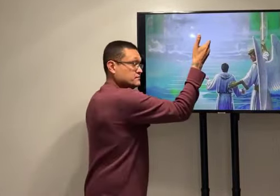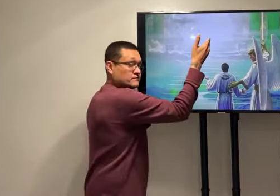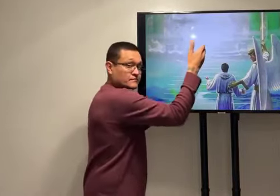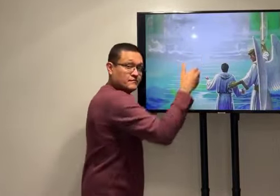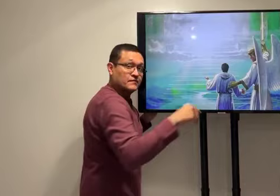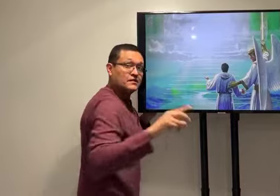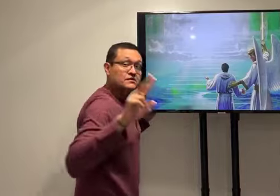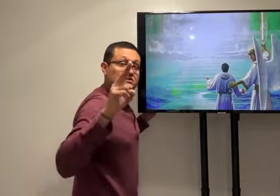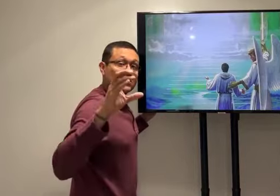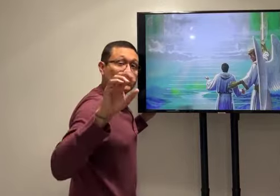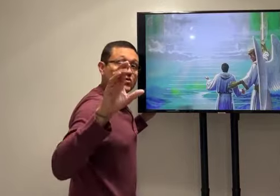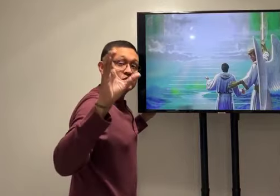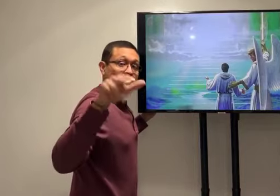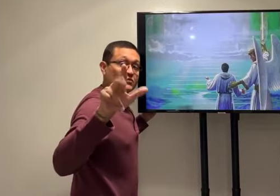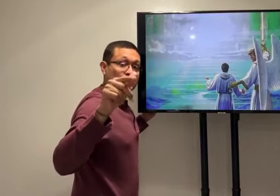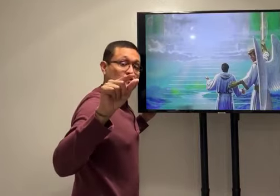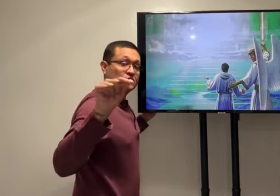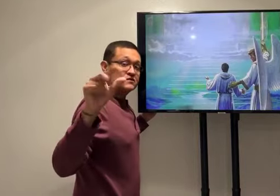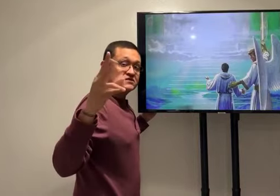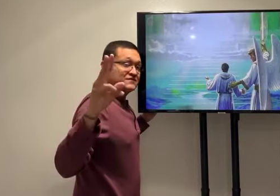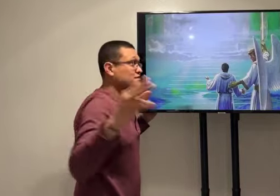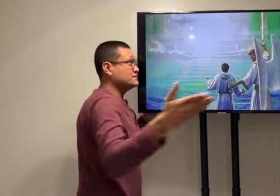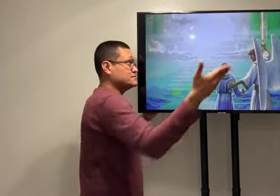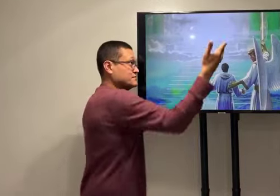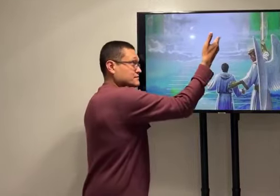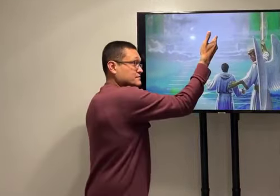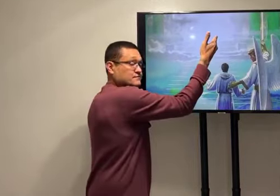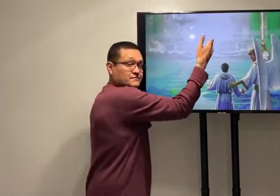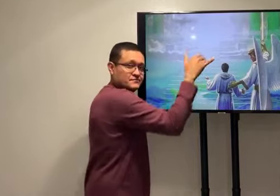All three verses are about the same God. Jesus.